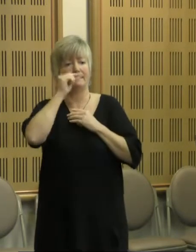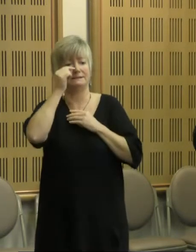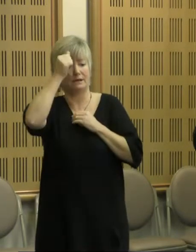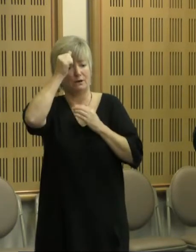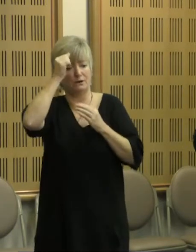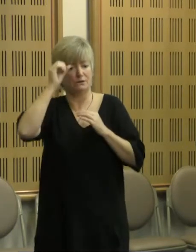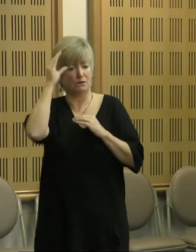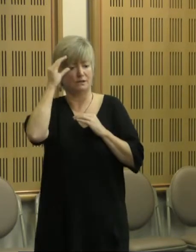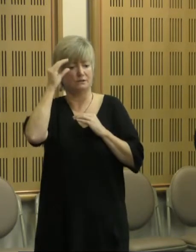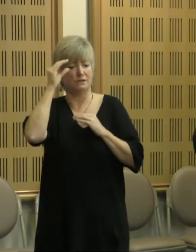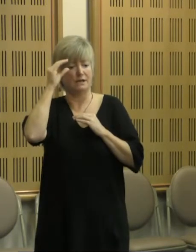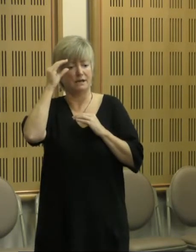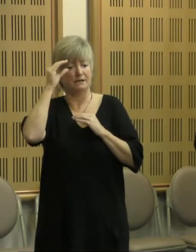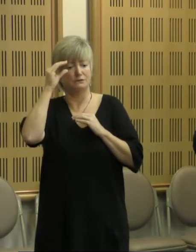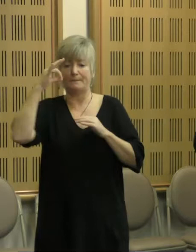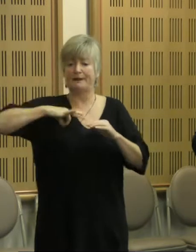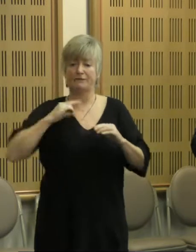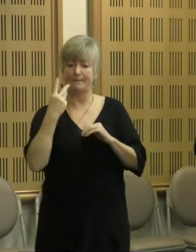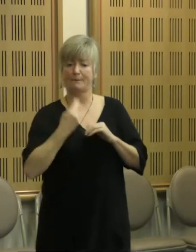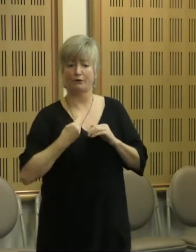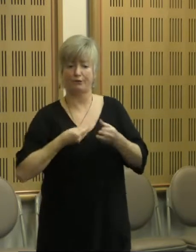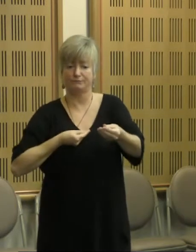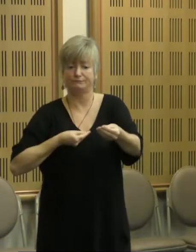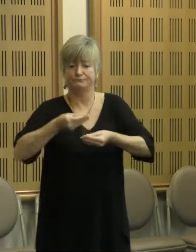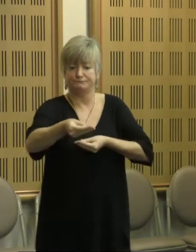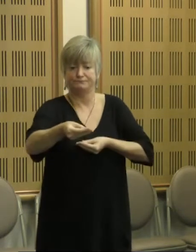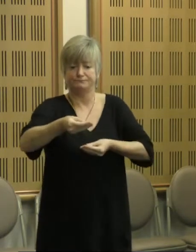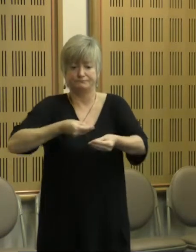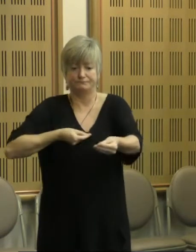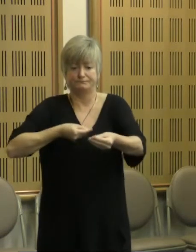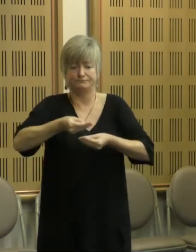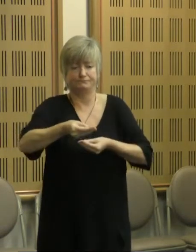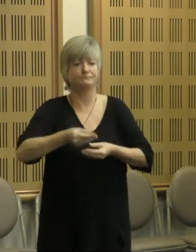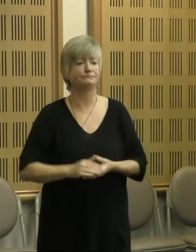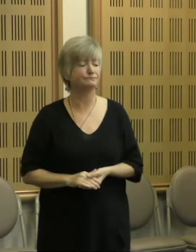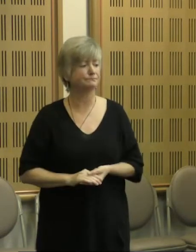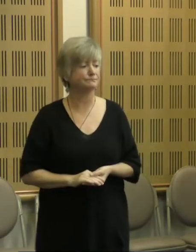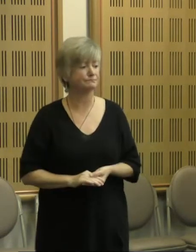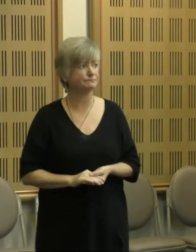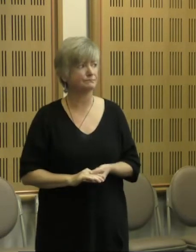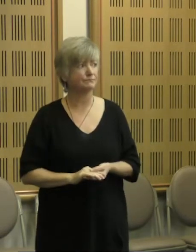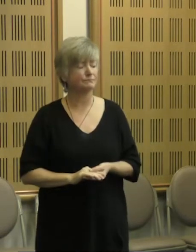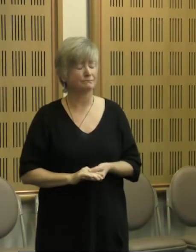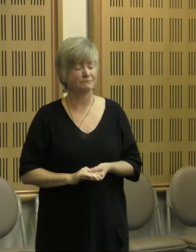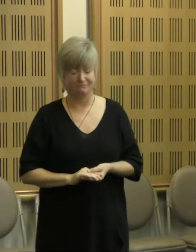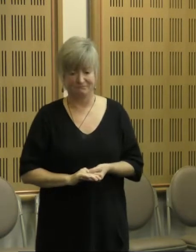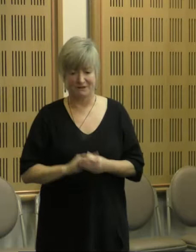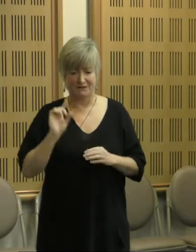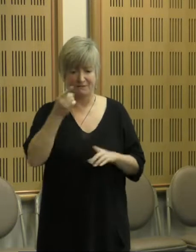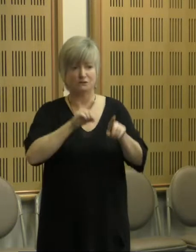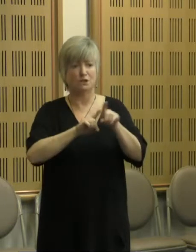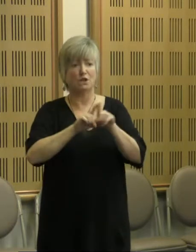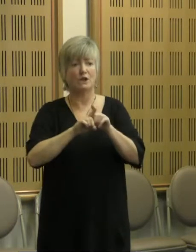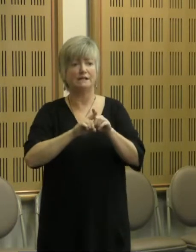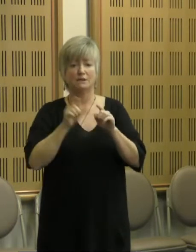beneficial way. It's a two-way exchange. And, as Deb said again, one of the first learnings was that the word disability,